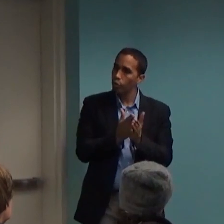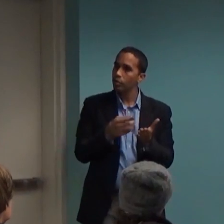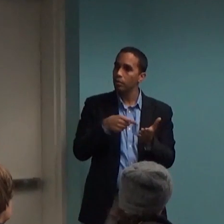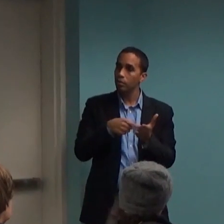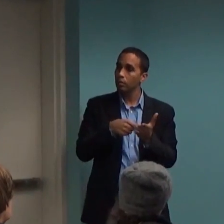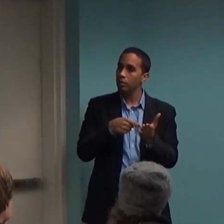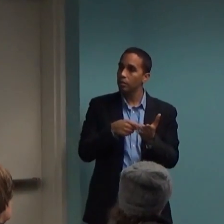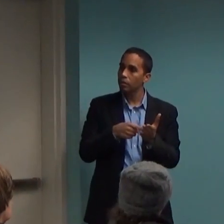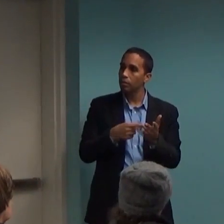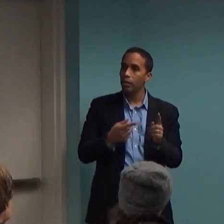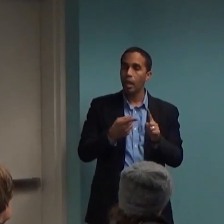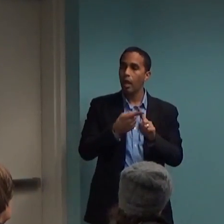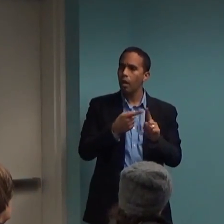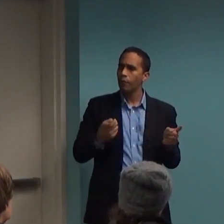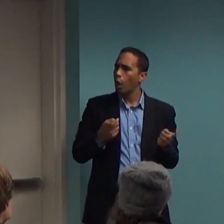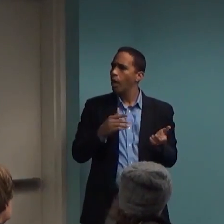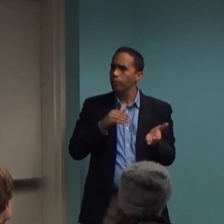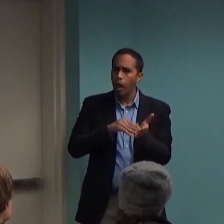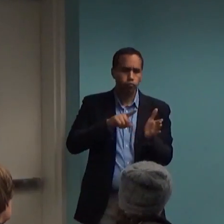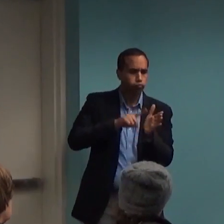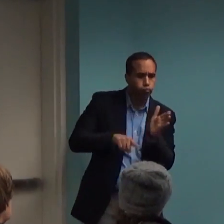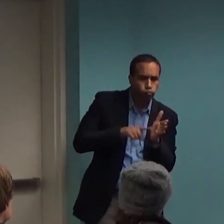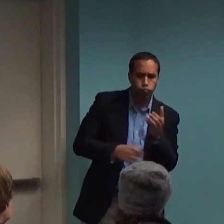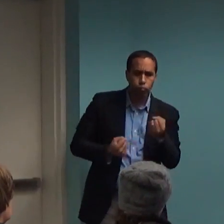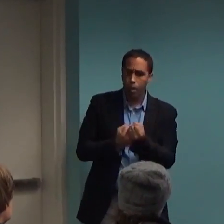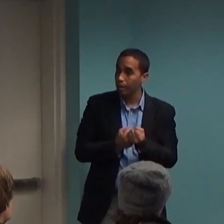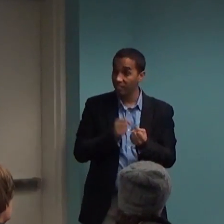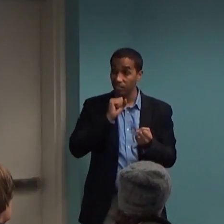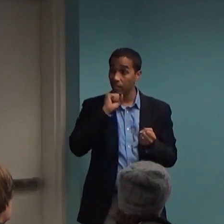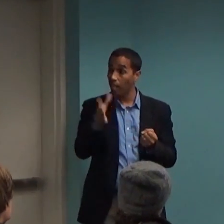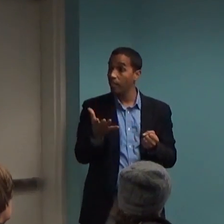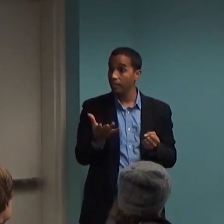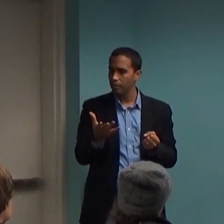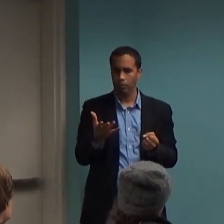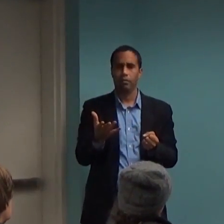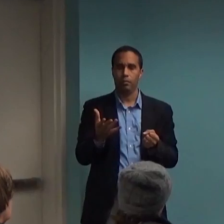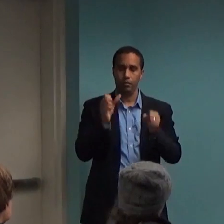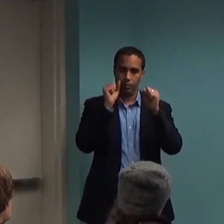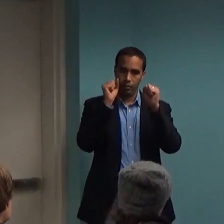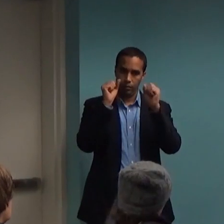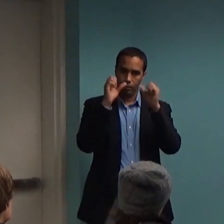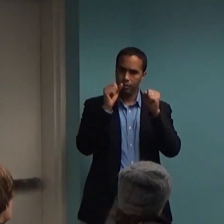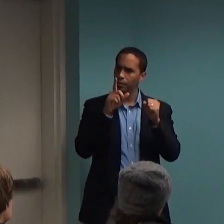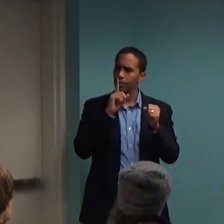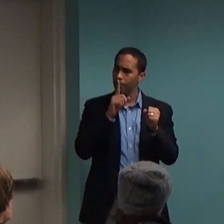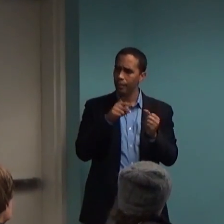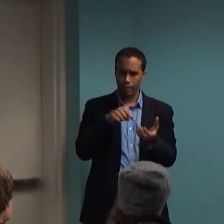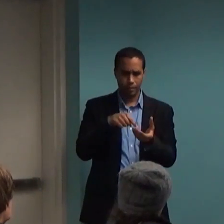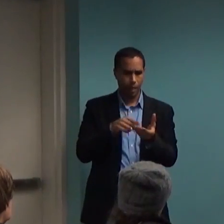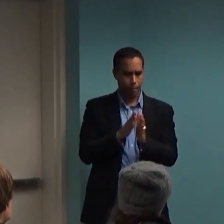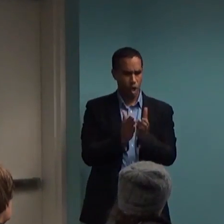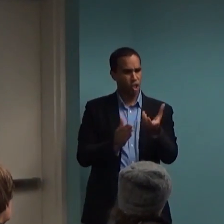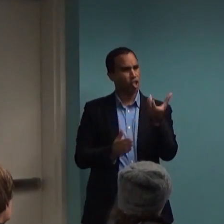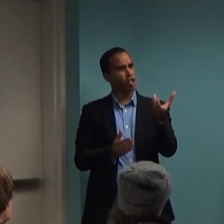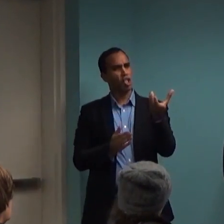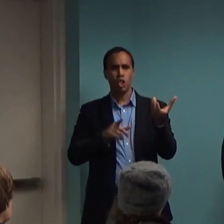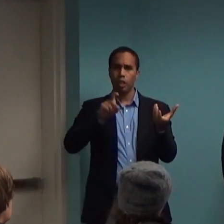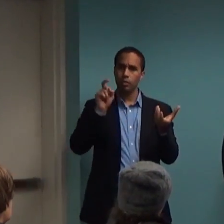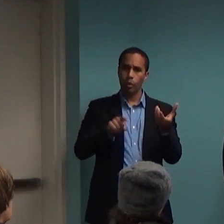That's kind of an amazing thing because it is intended to be a medical book. They're diagnoses. They're